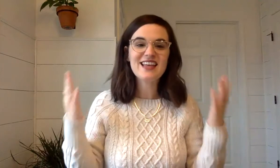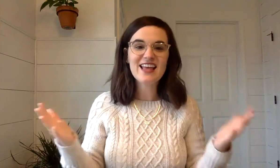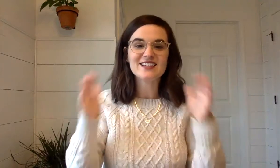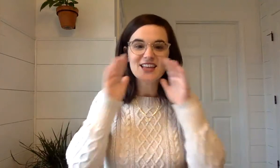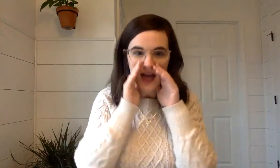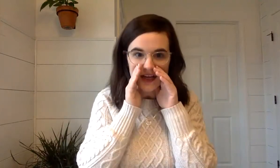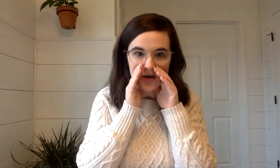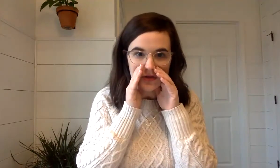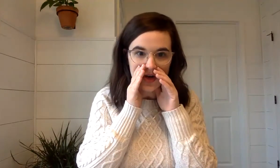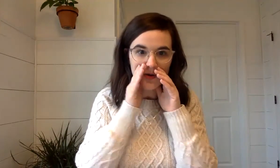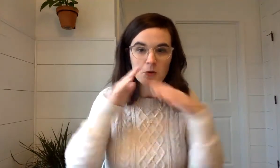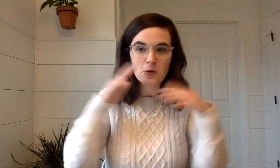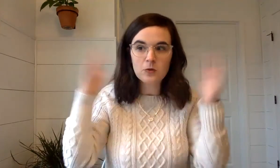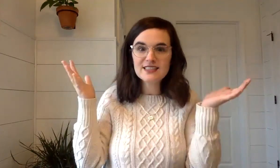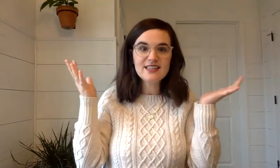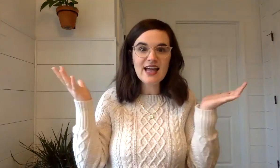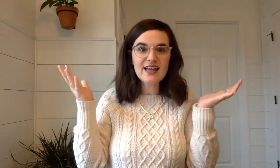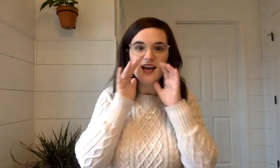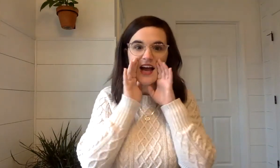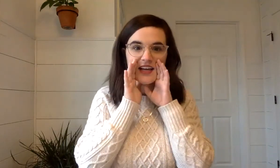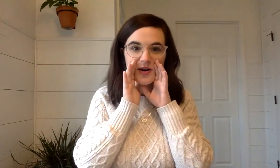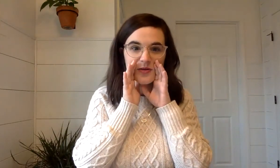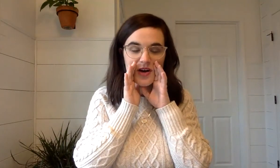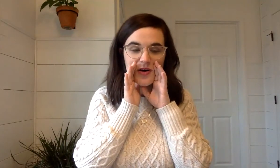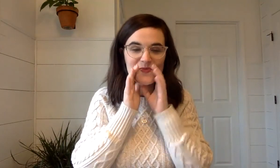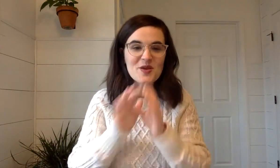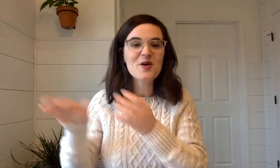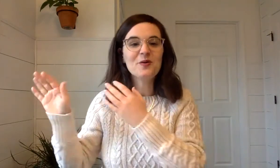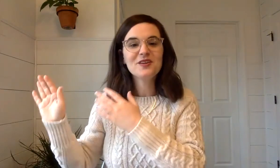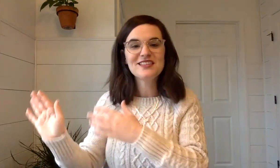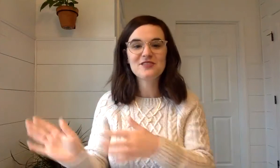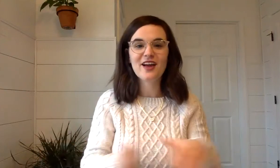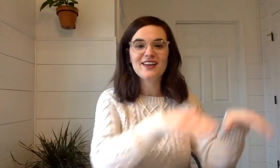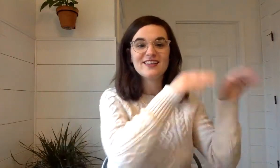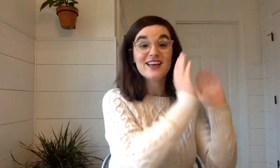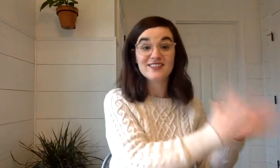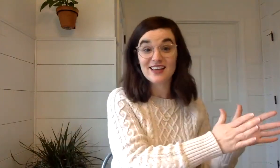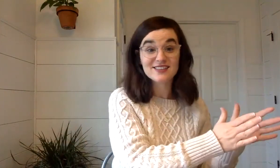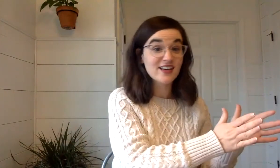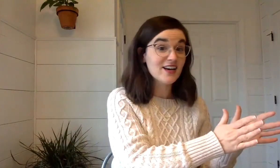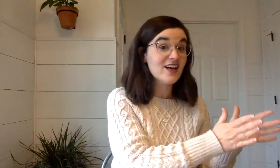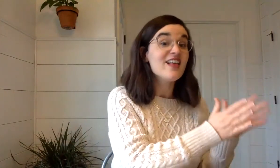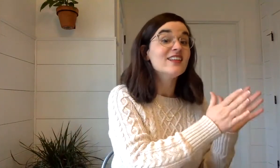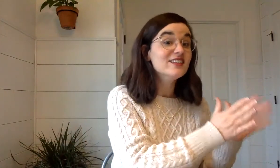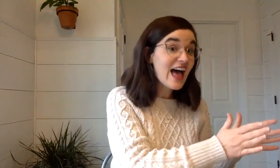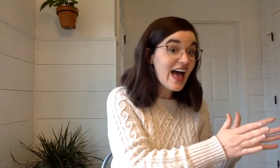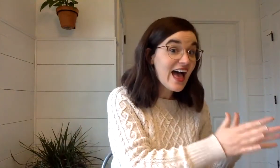the end? I don't know. What's at the end? I don't know. We're listening for ending sounds. That's the last